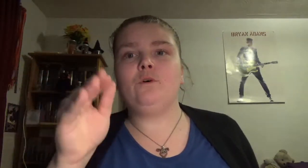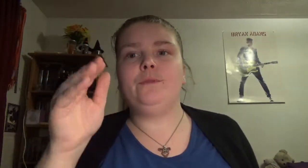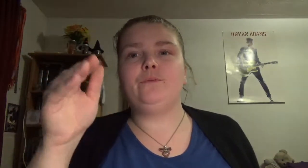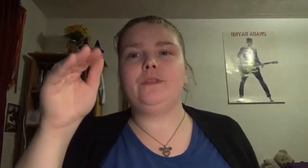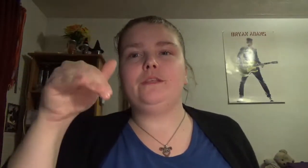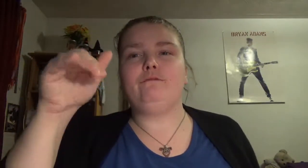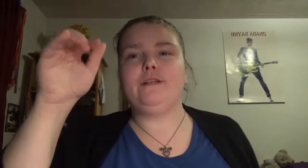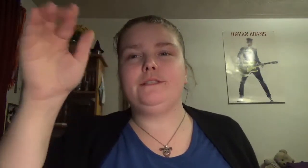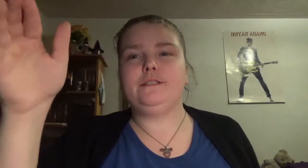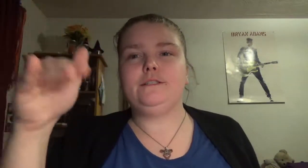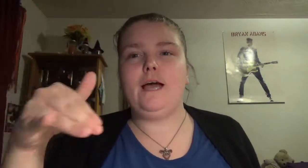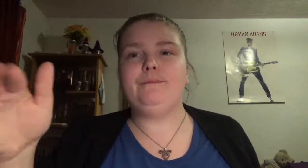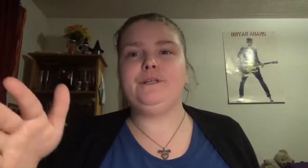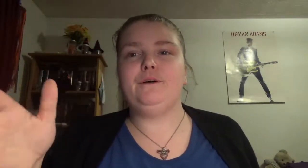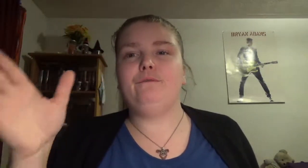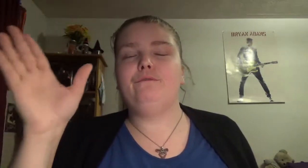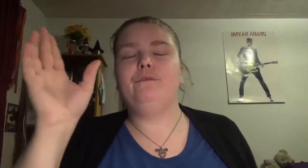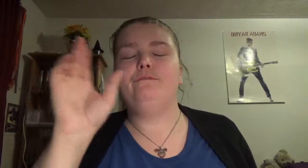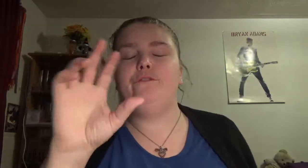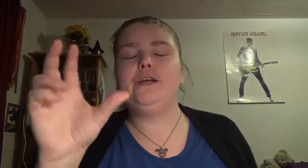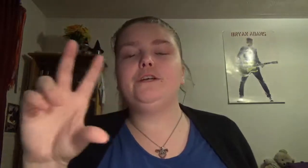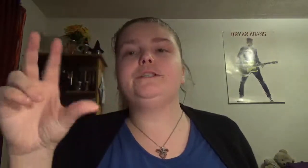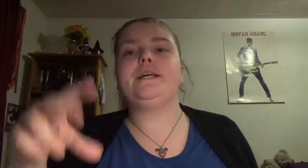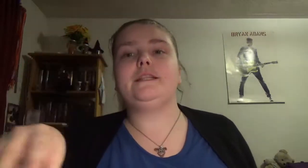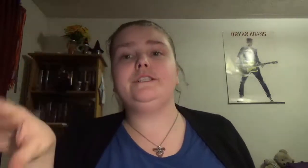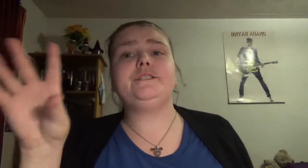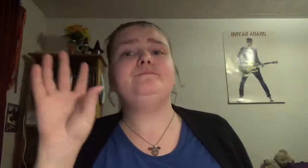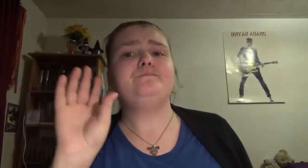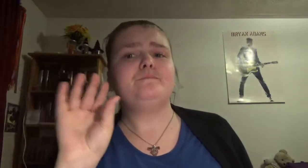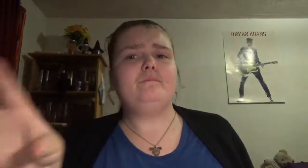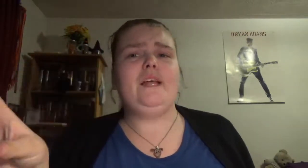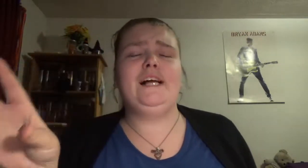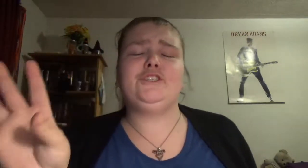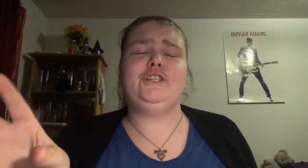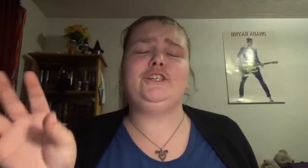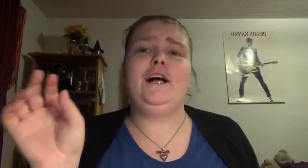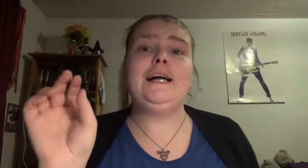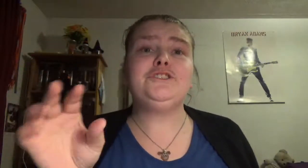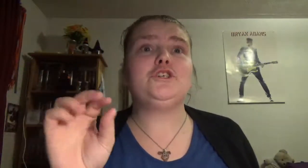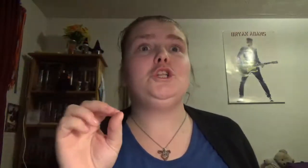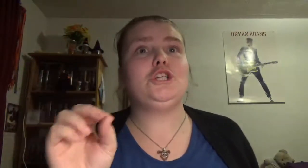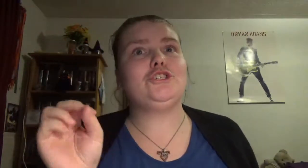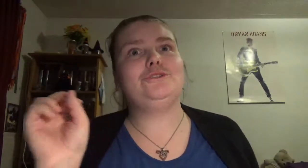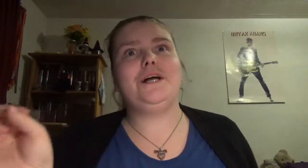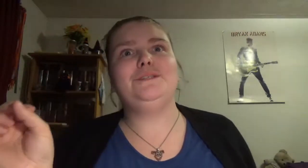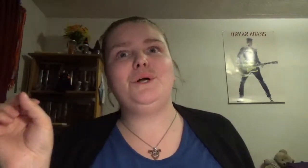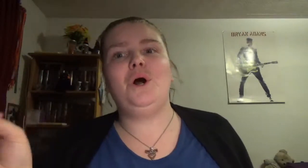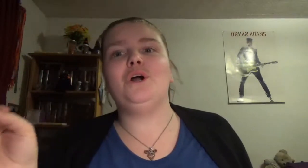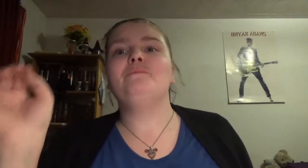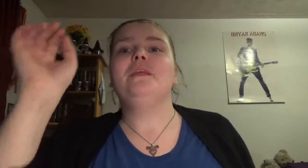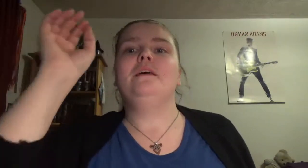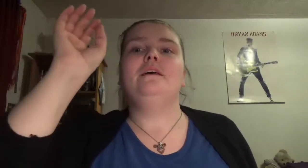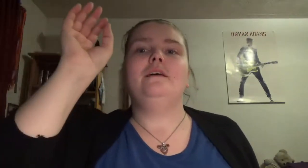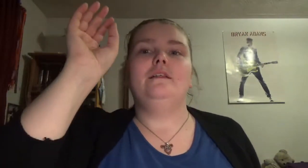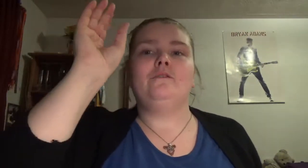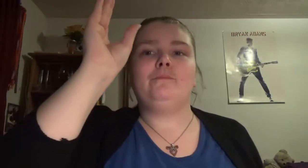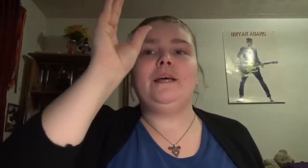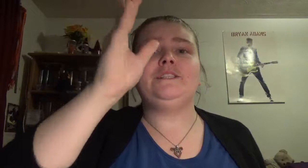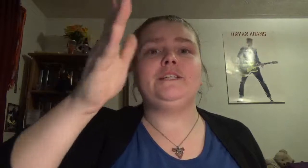going through the different types of figures that these astrological signs are they're replaced as